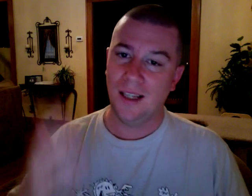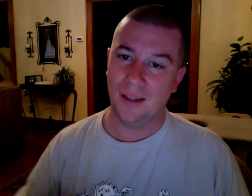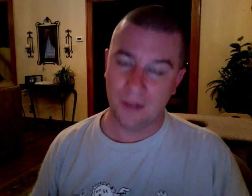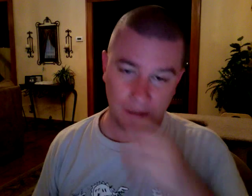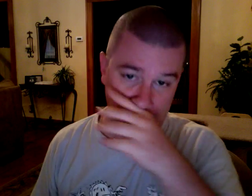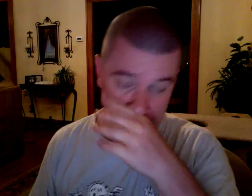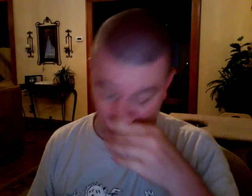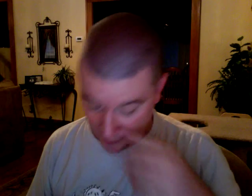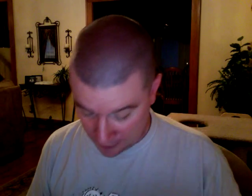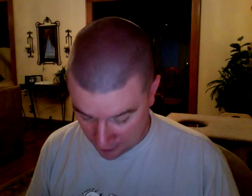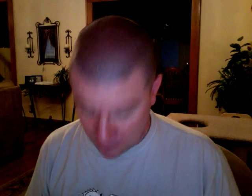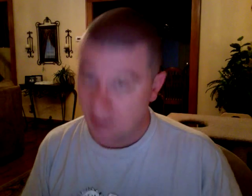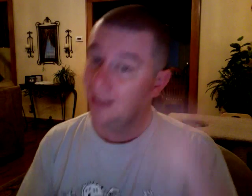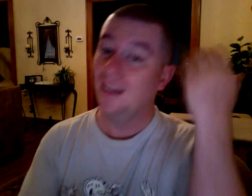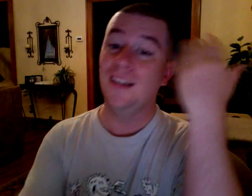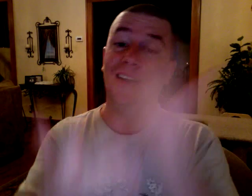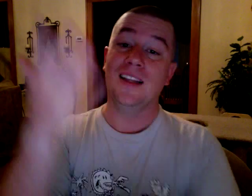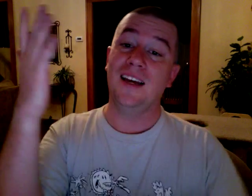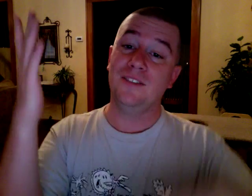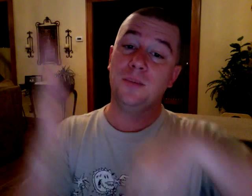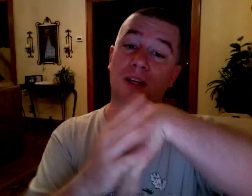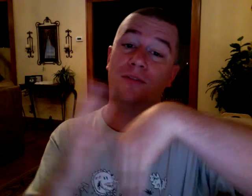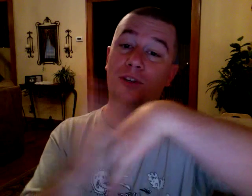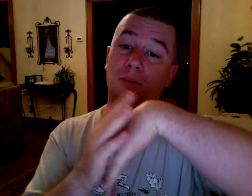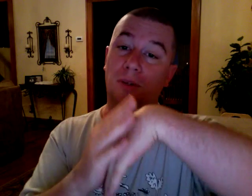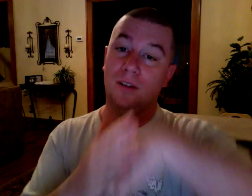left. He left to play football.